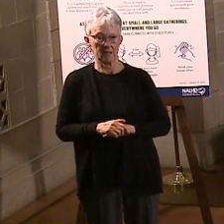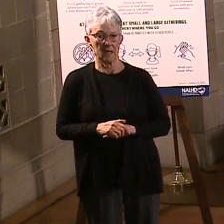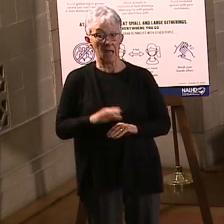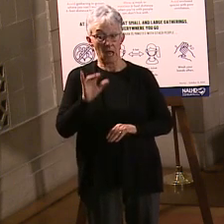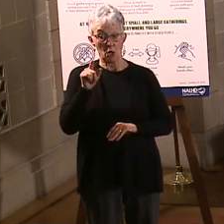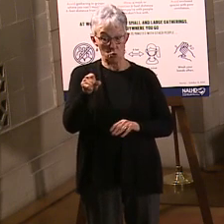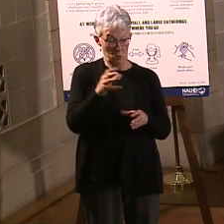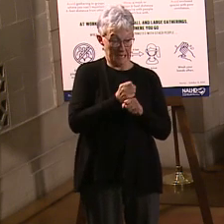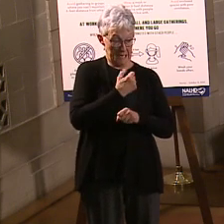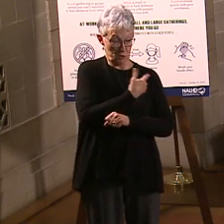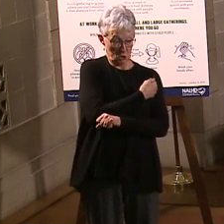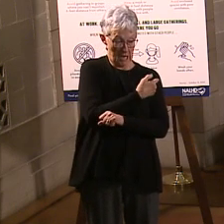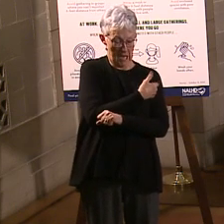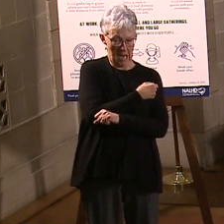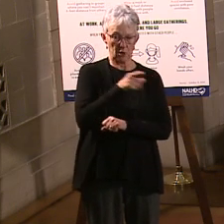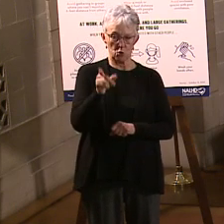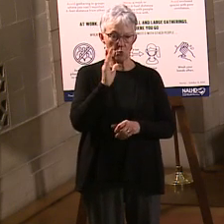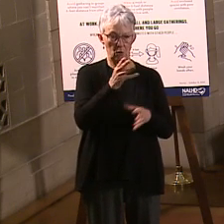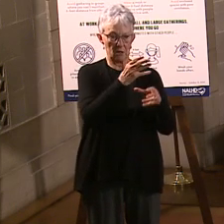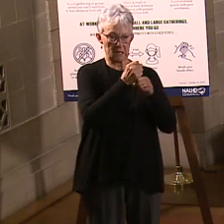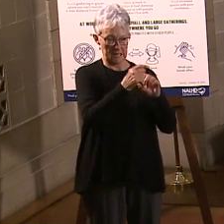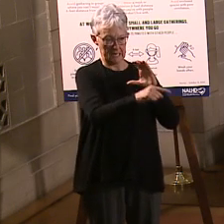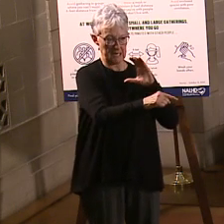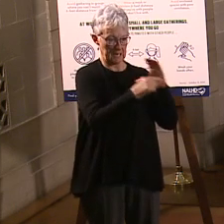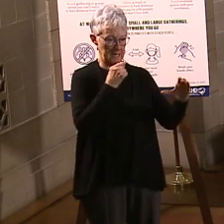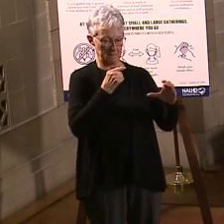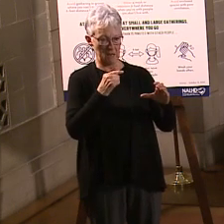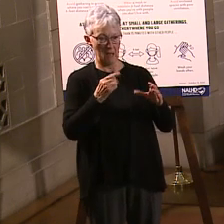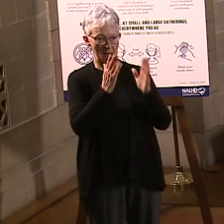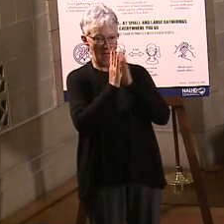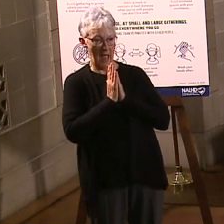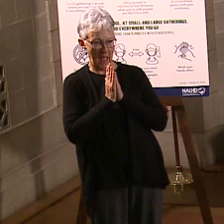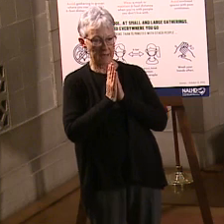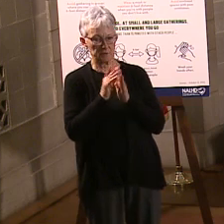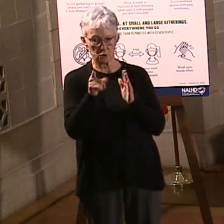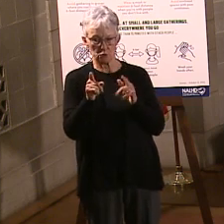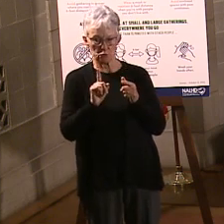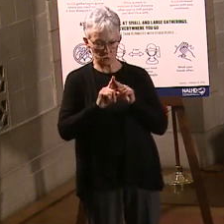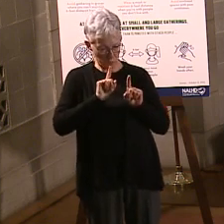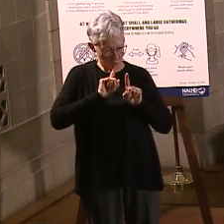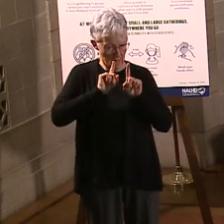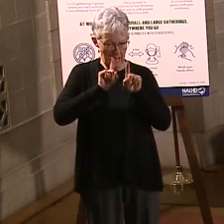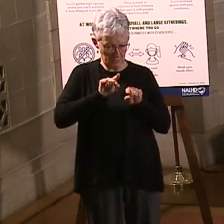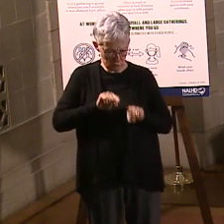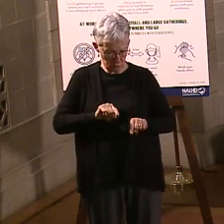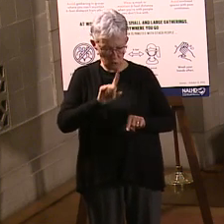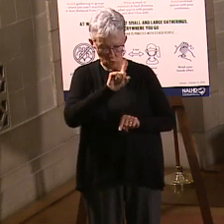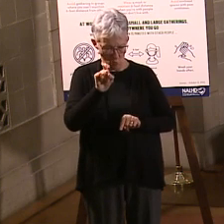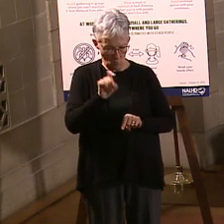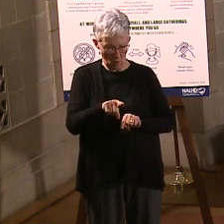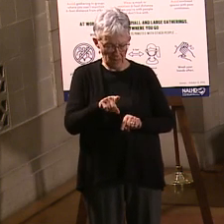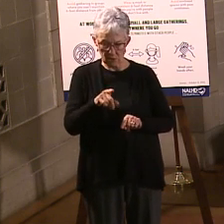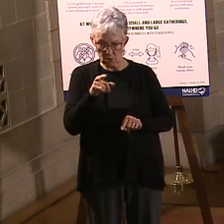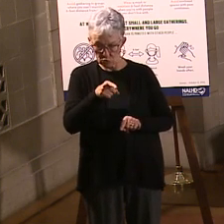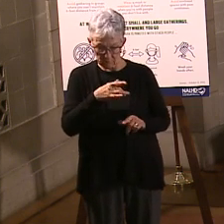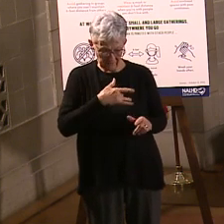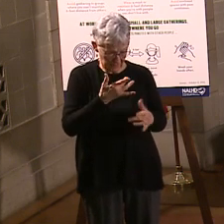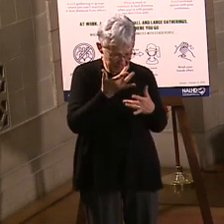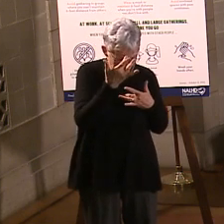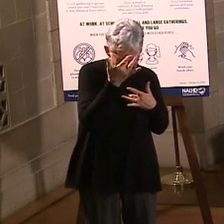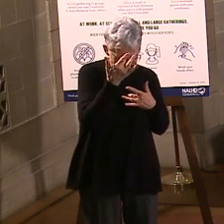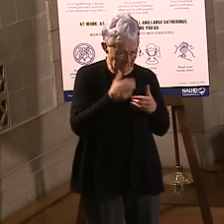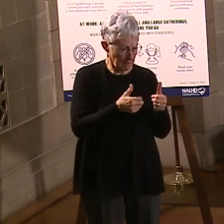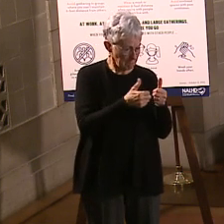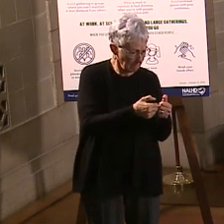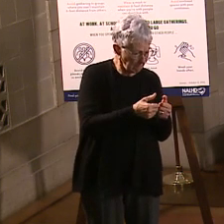So there'll be links that come for three days after that asking for adverse reactions. And that's just to help us monitor and help